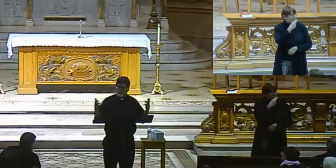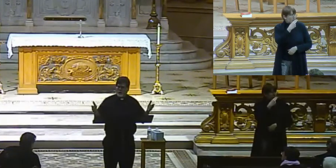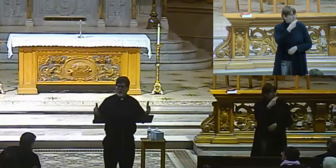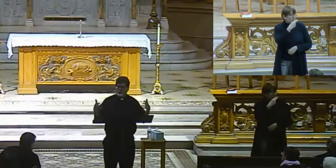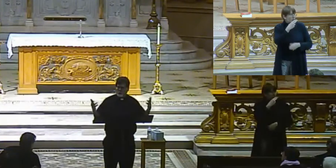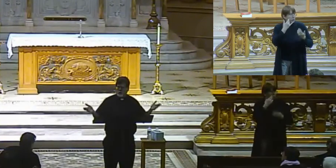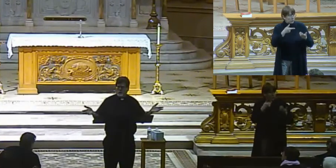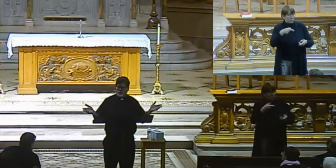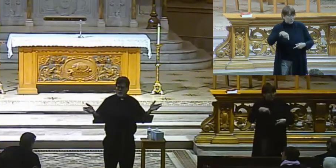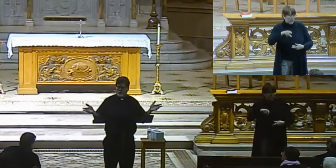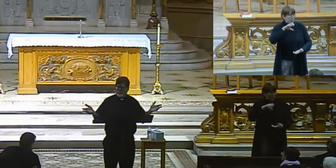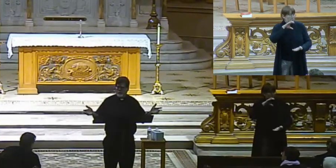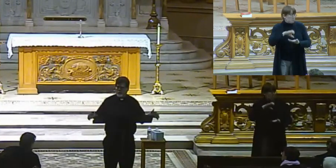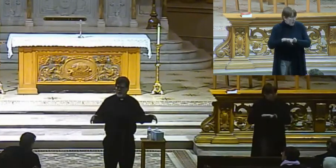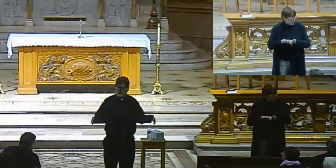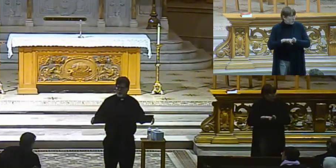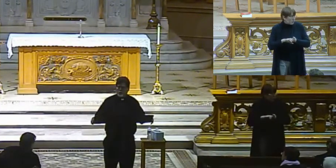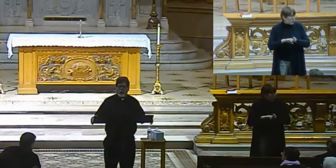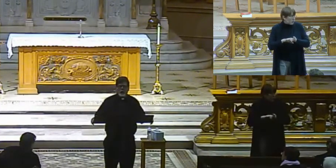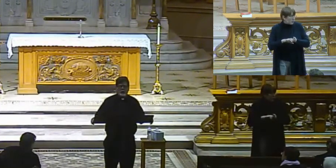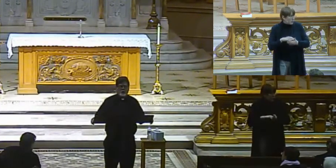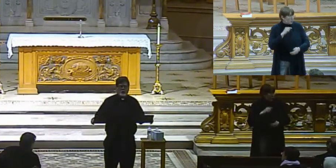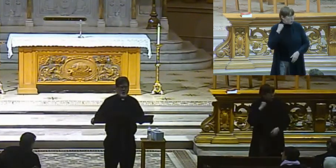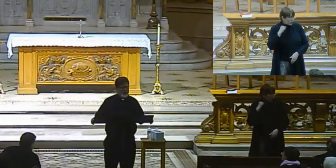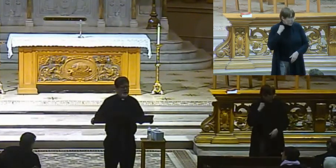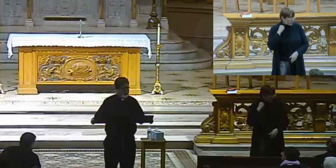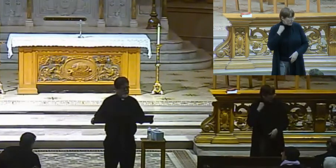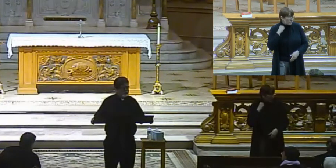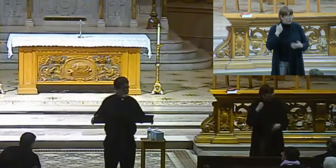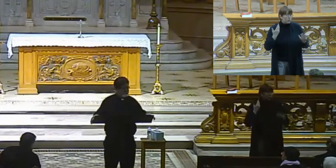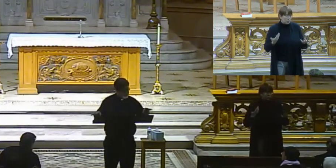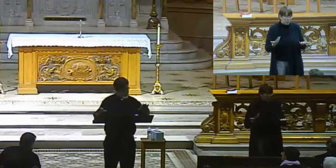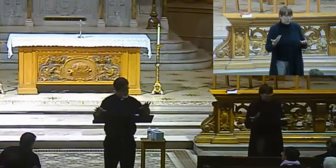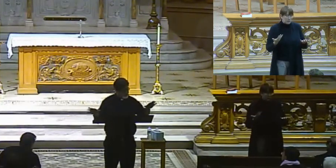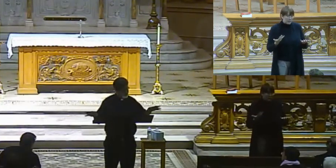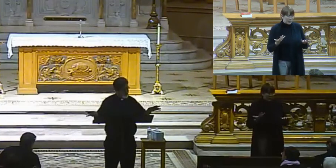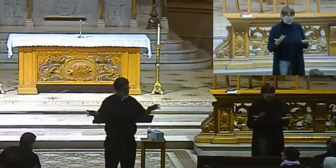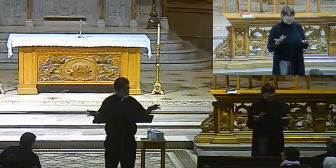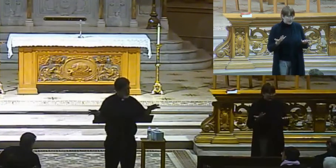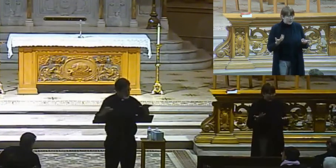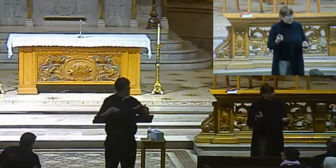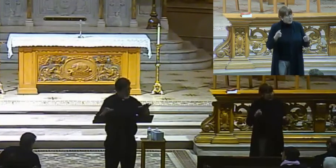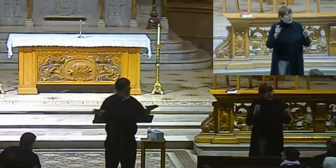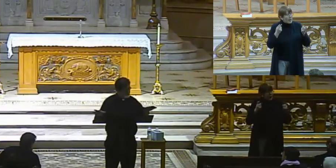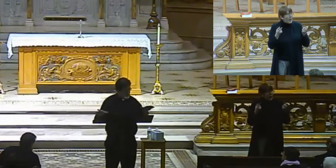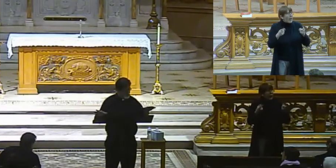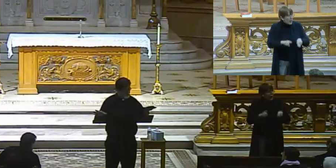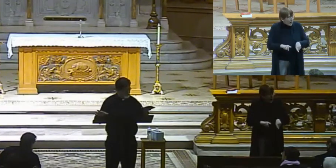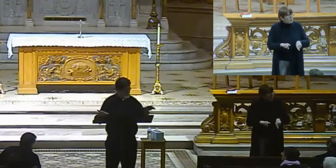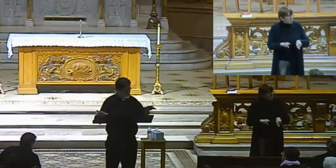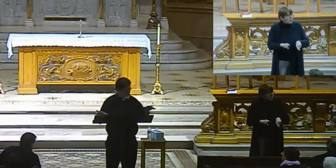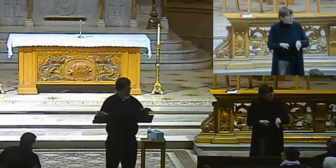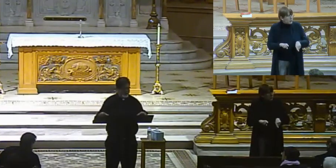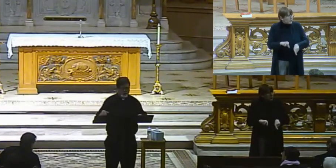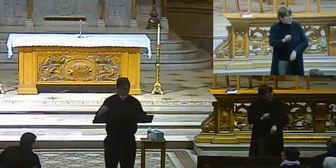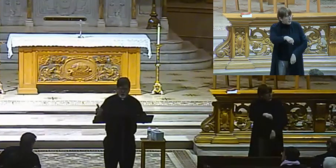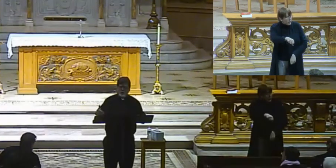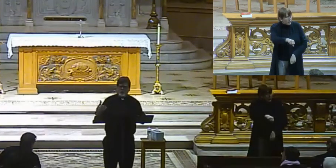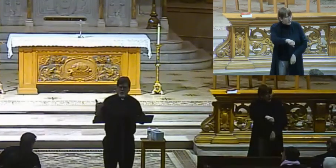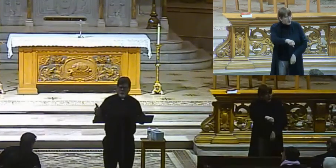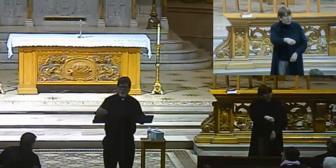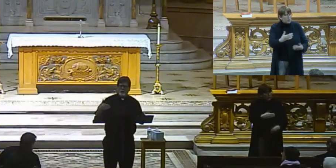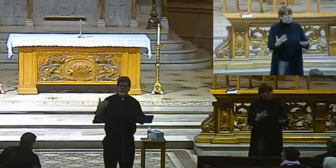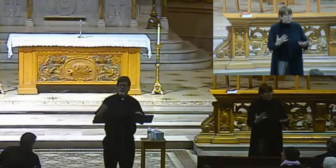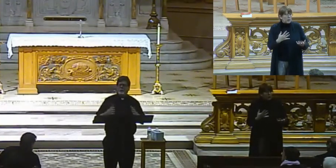are married clergy, they are married clergy. So, you know, it's not like this hasn't happened and isn't happening, all right? The